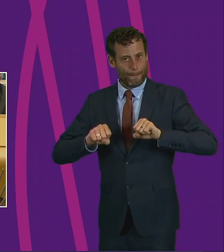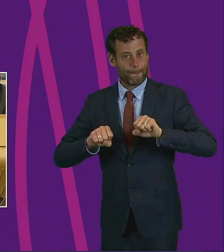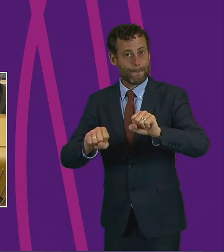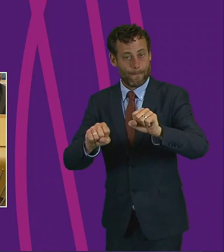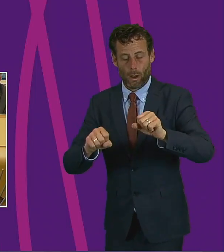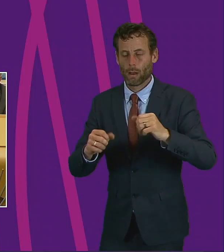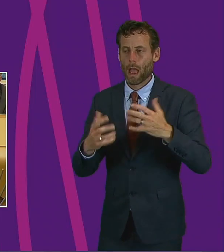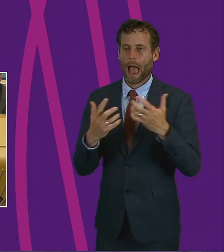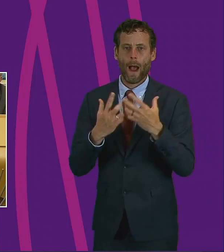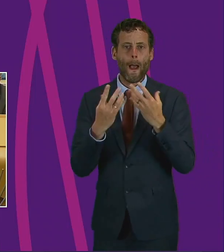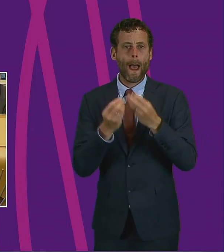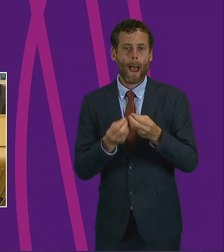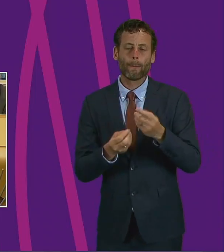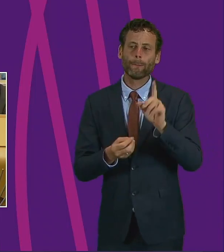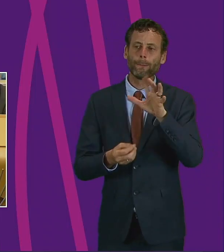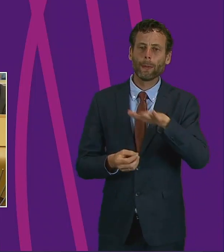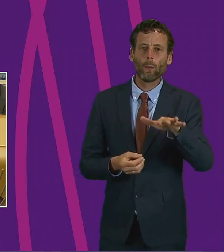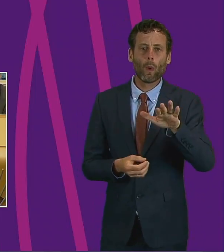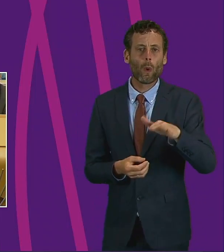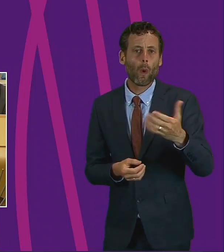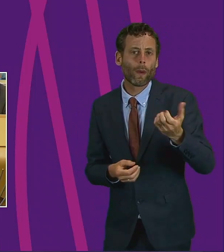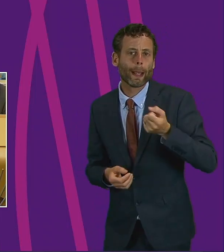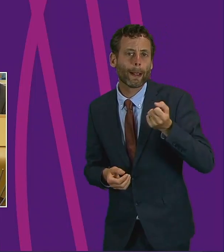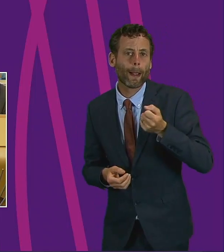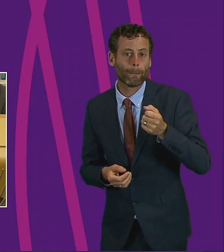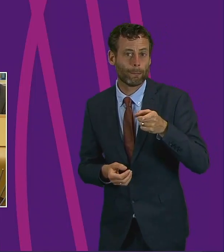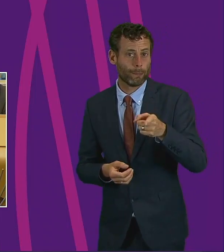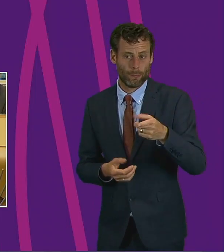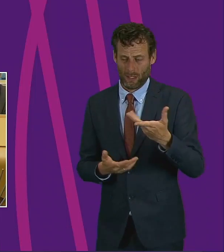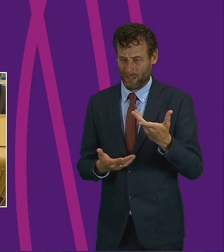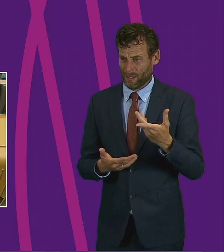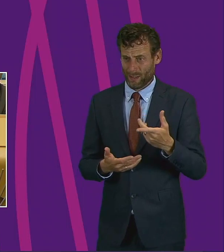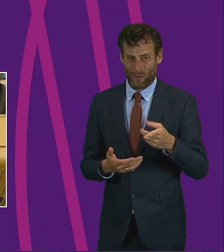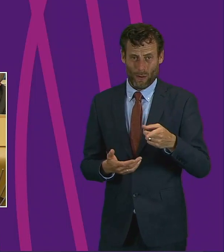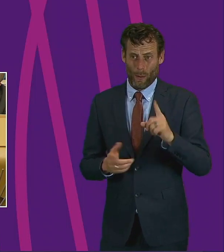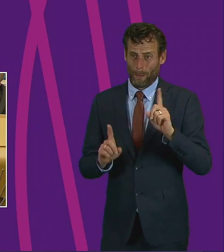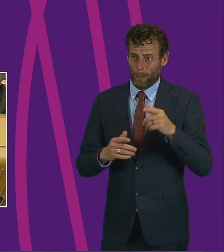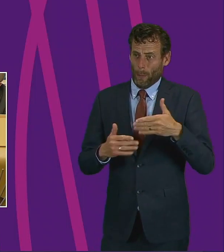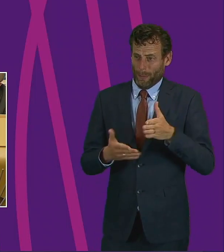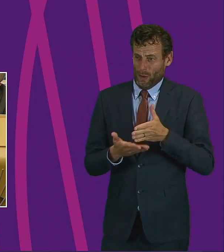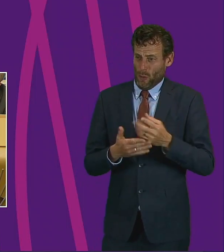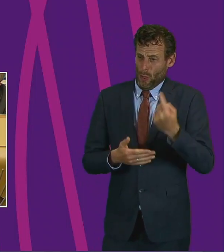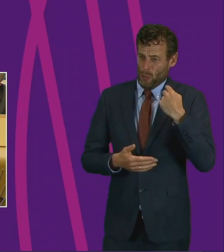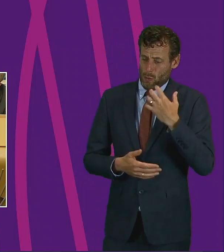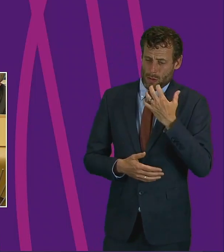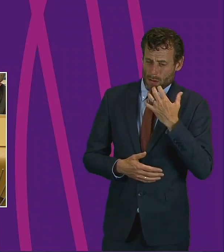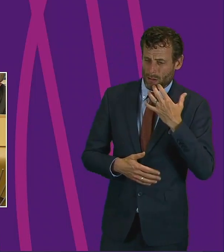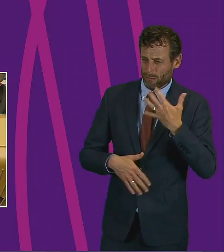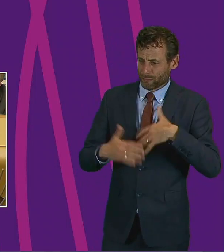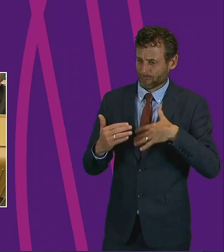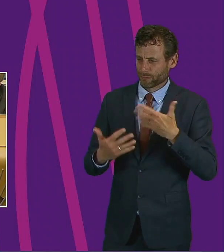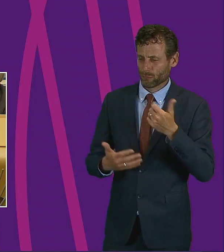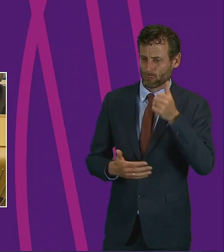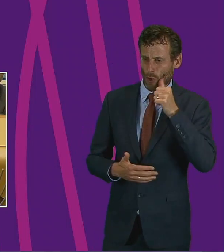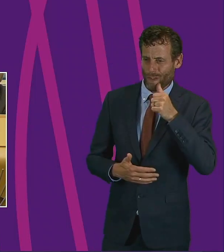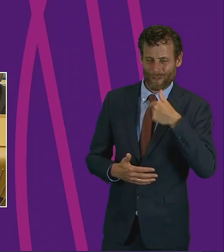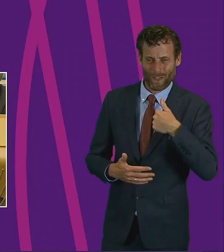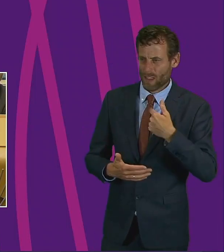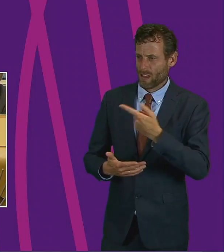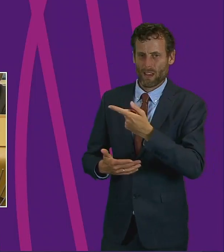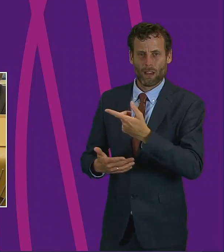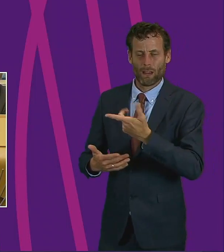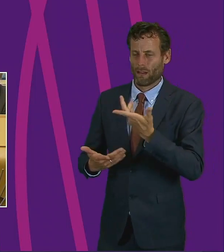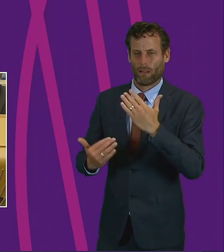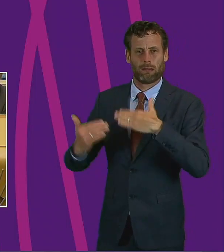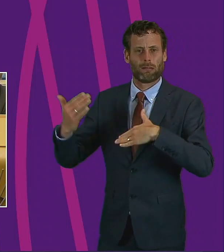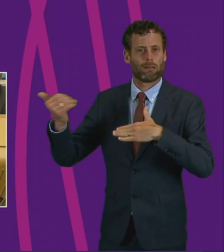and people who were already experiencing the effects of inequality. And the protective measures of the pandemic response